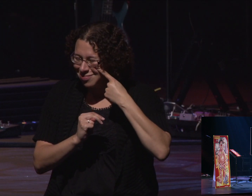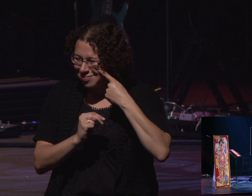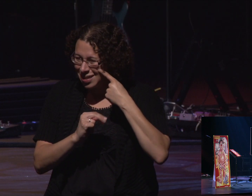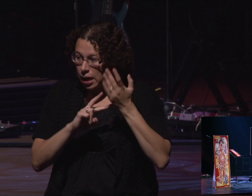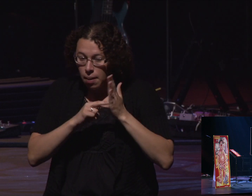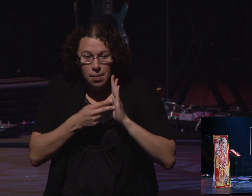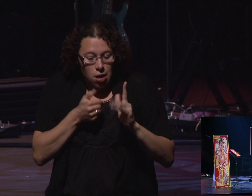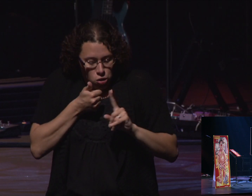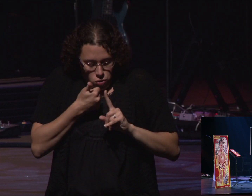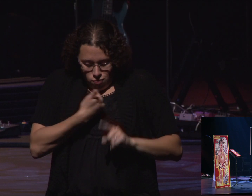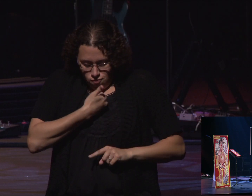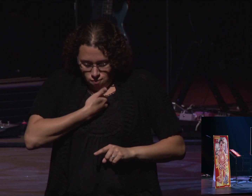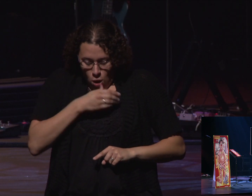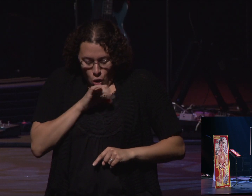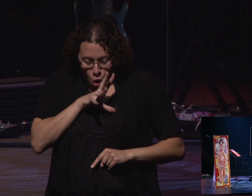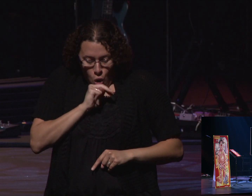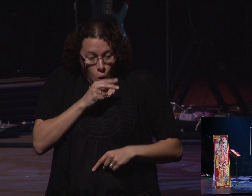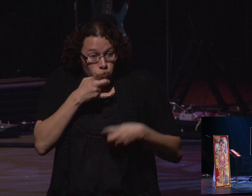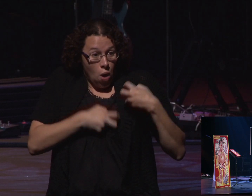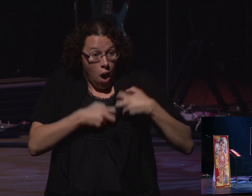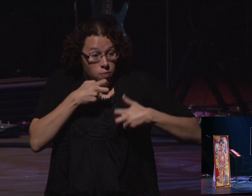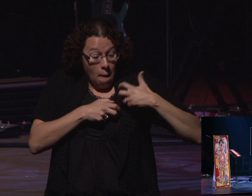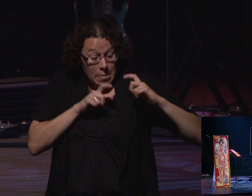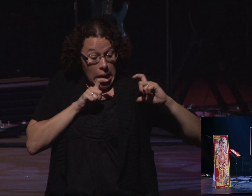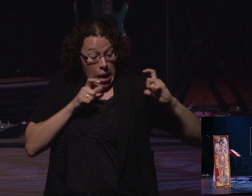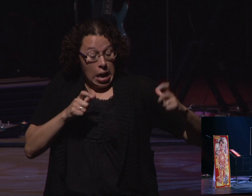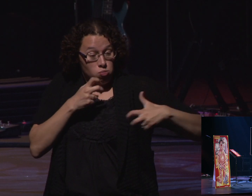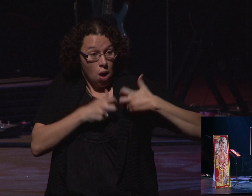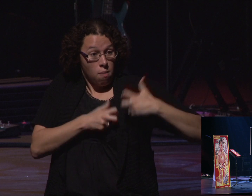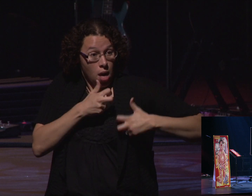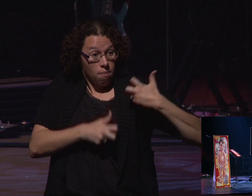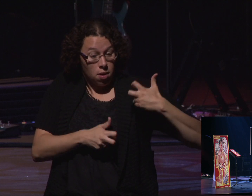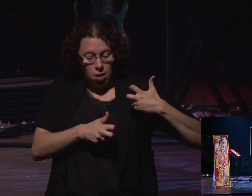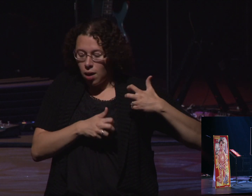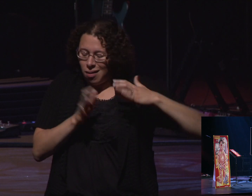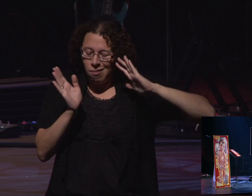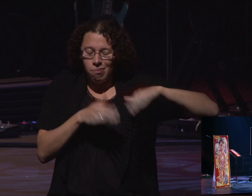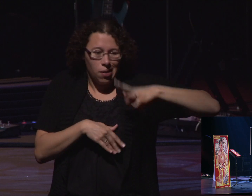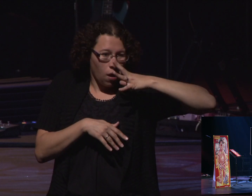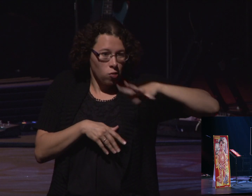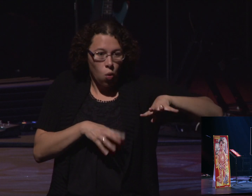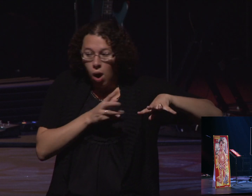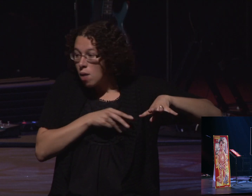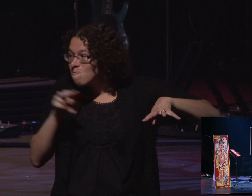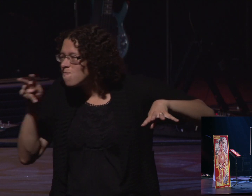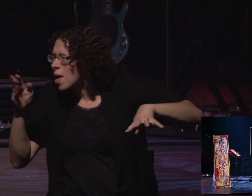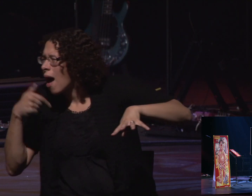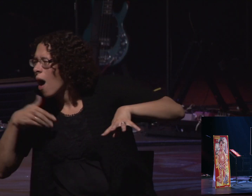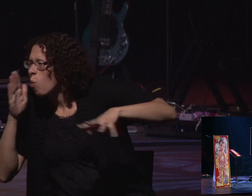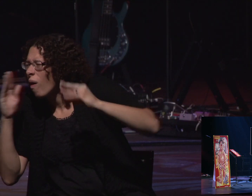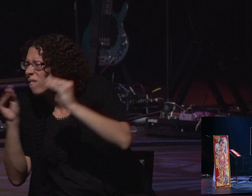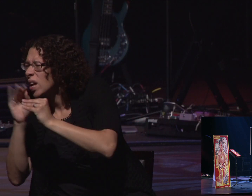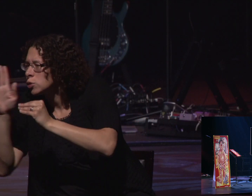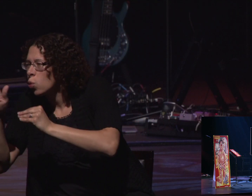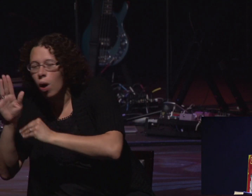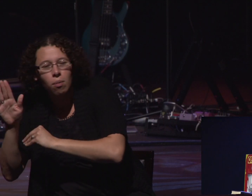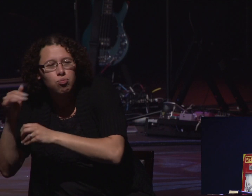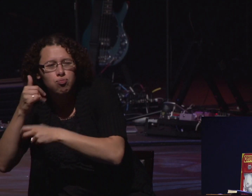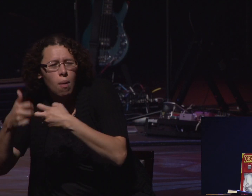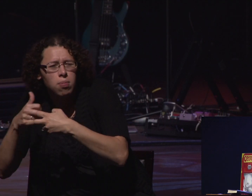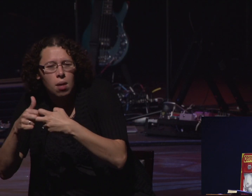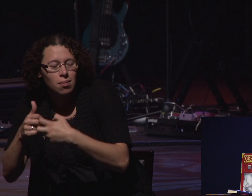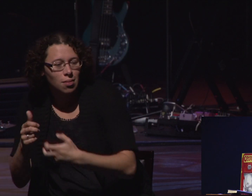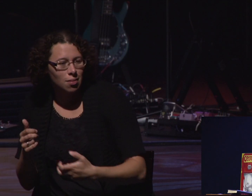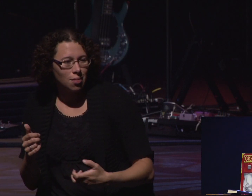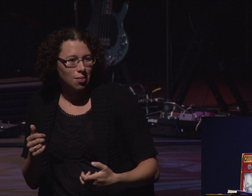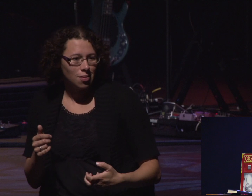your eye, and you're more worried about the little speck in his eye than the log in your own eye. In Matthew 7, verse 5, he